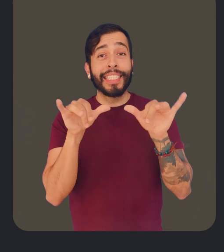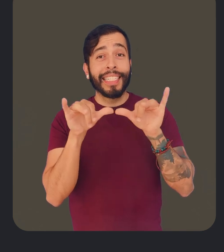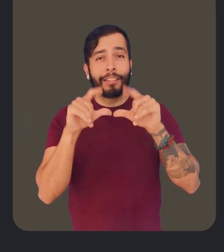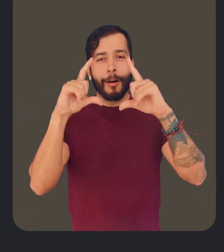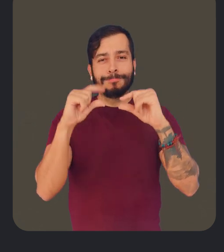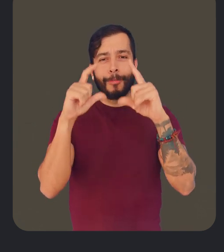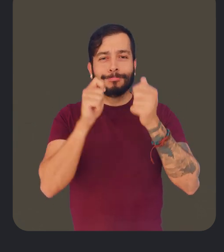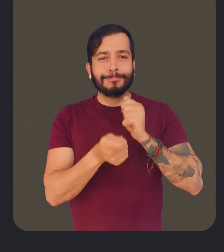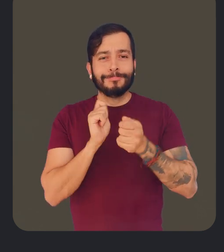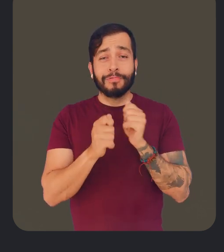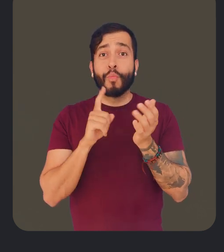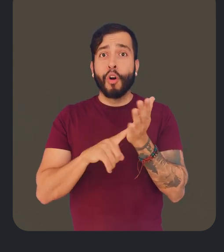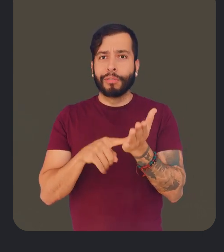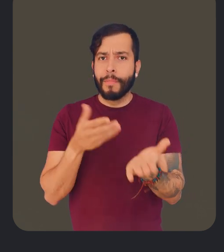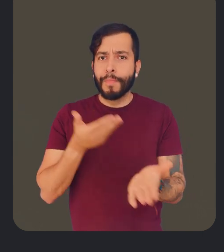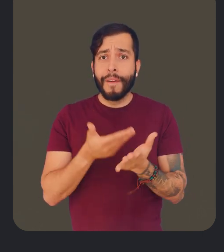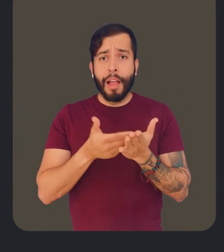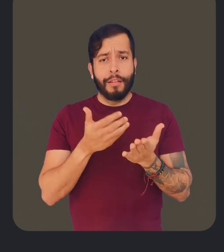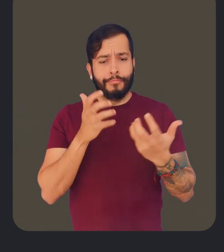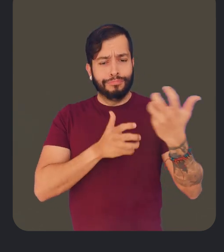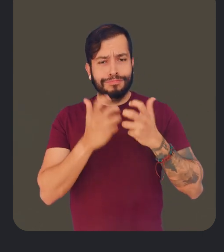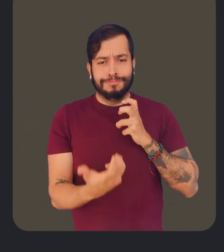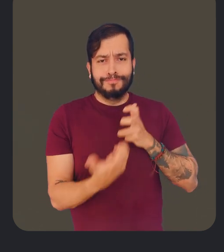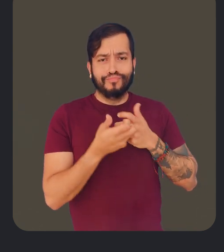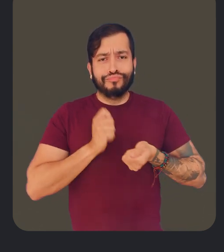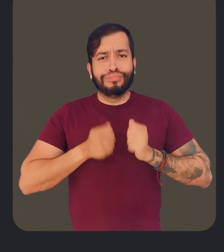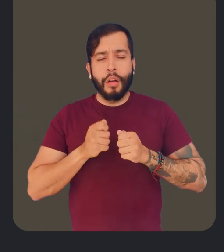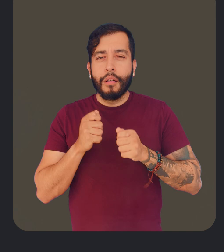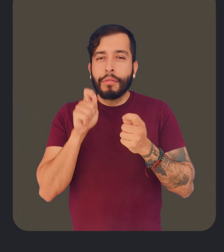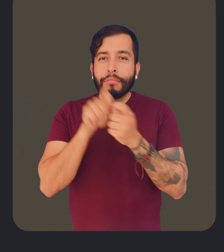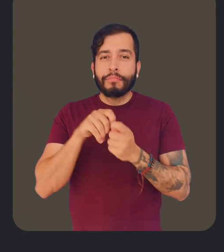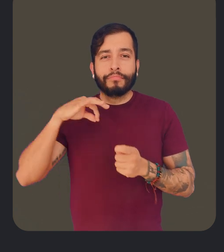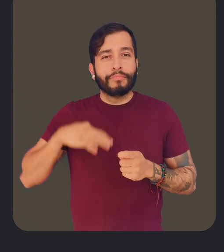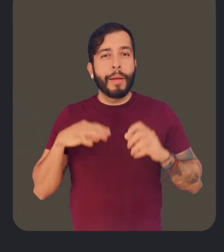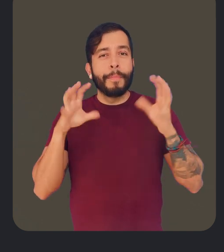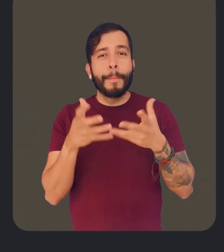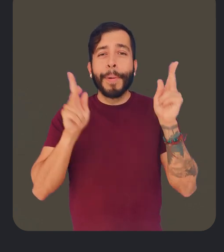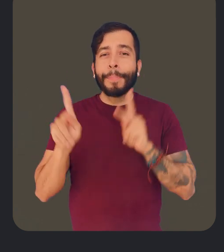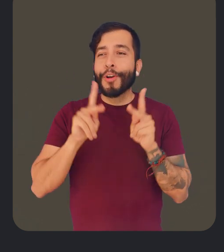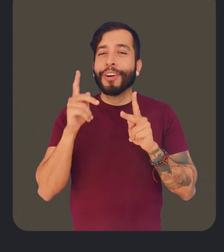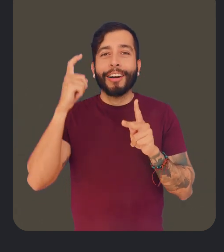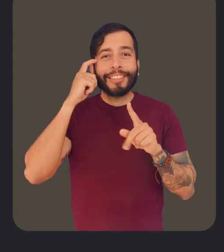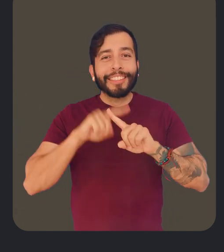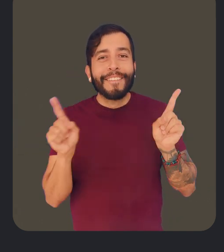the size of the shortcut. Research has shown that personalization like this can be particularly helpful for people with cognitive differences and disabilities.